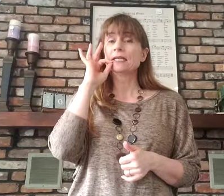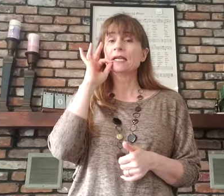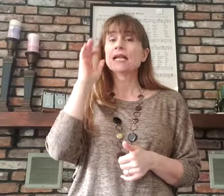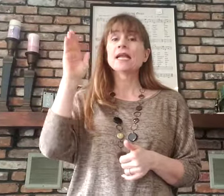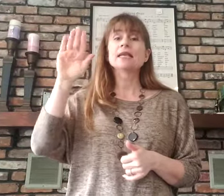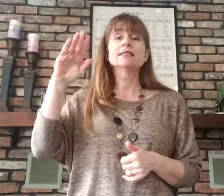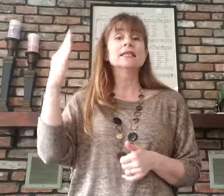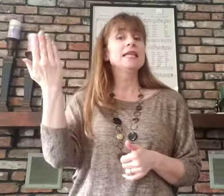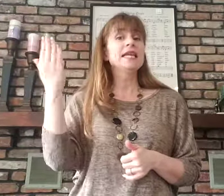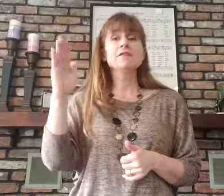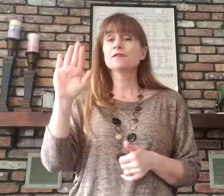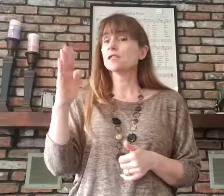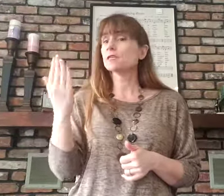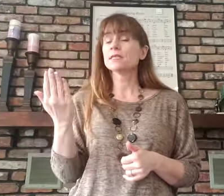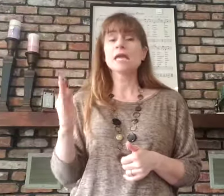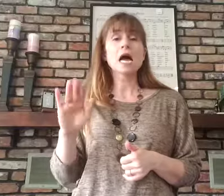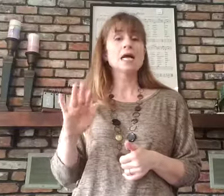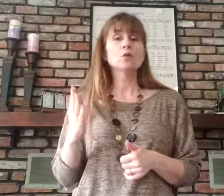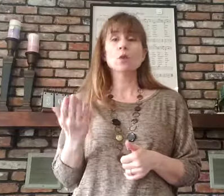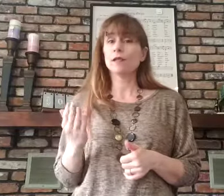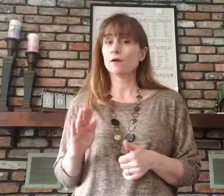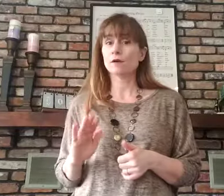Its leaf does not wither.